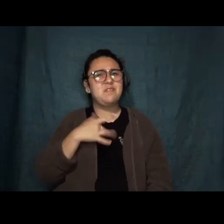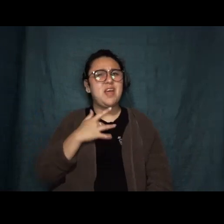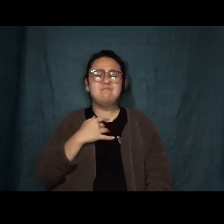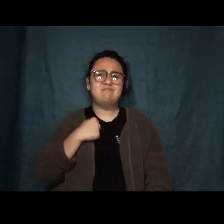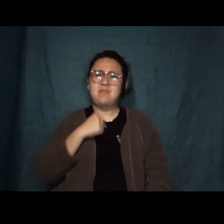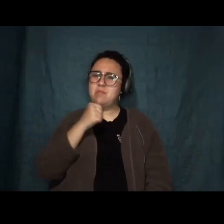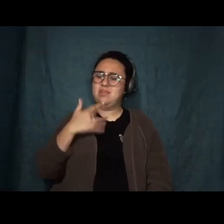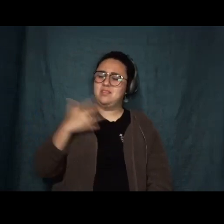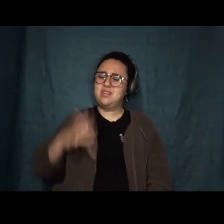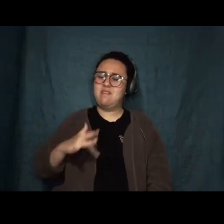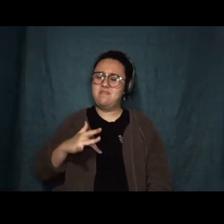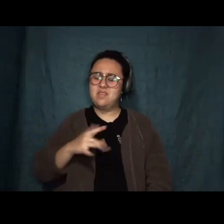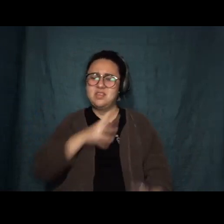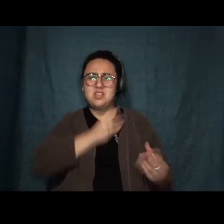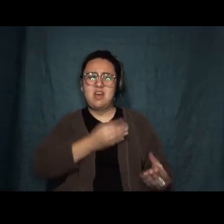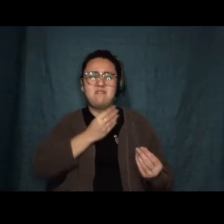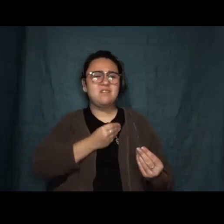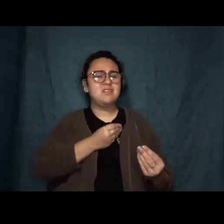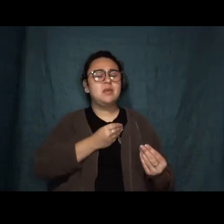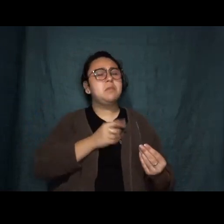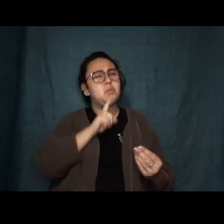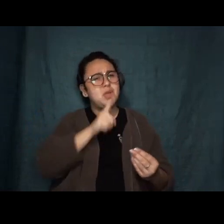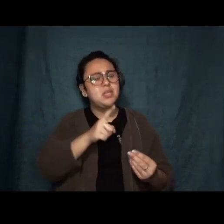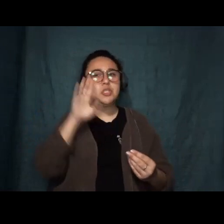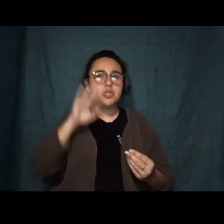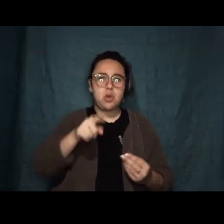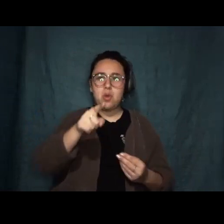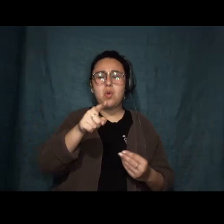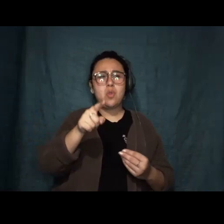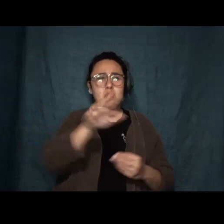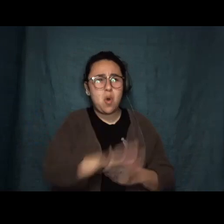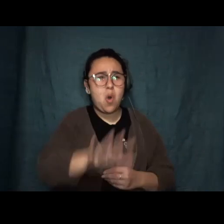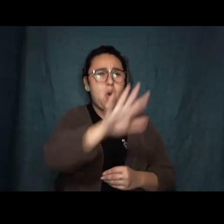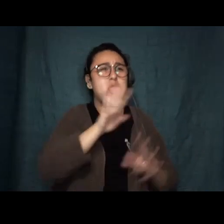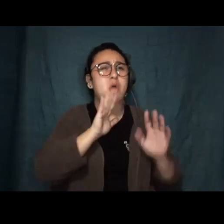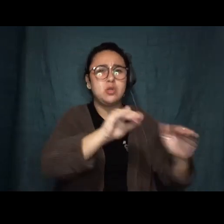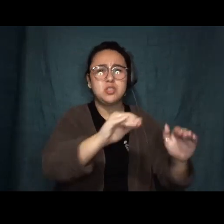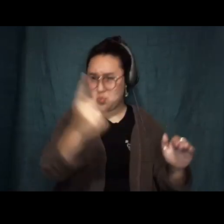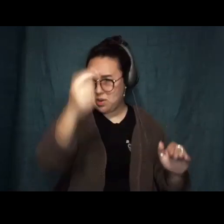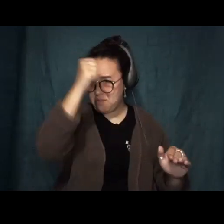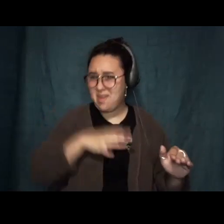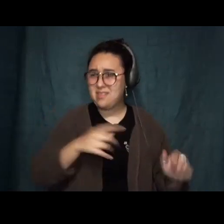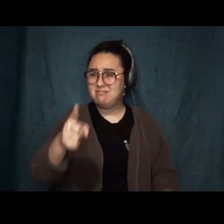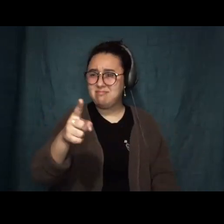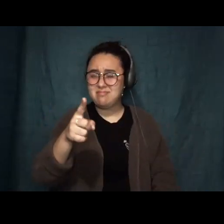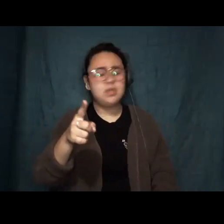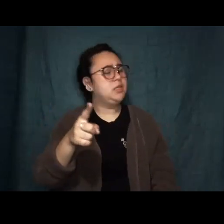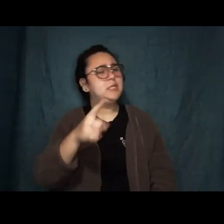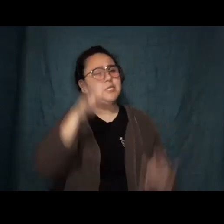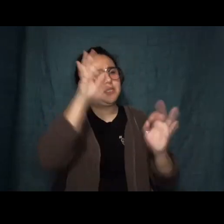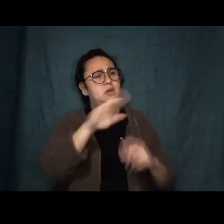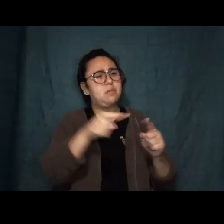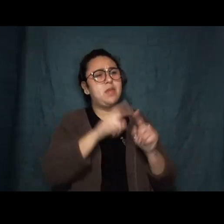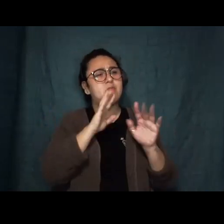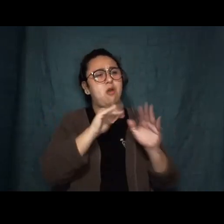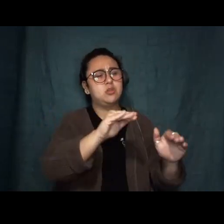she just knew a bad trade when she saw one, the whole ocean for one man. Not that she knew much about the ocean. Lissa had been